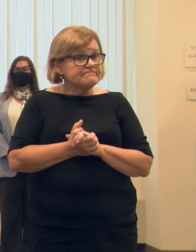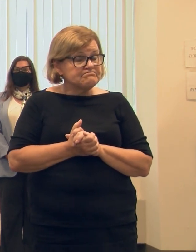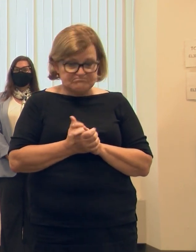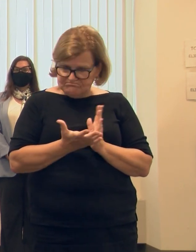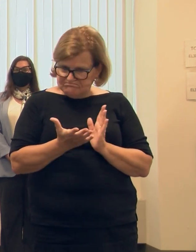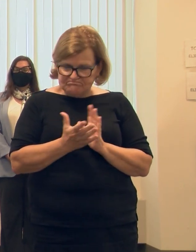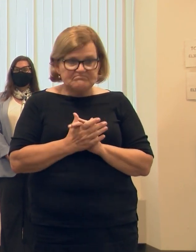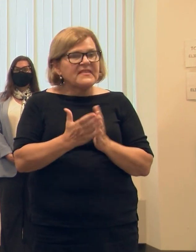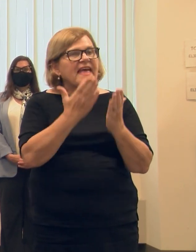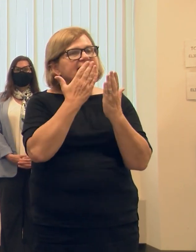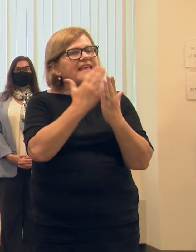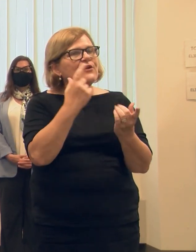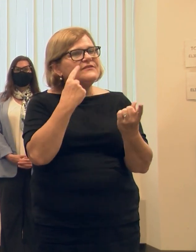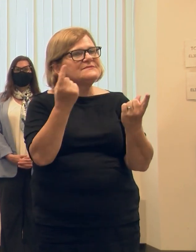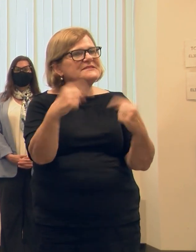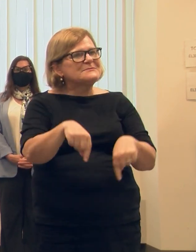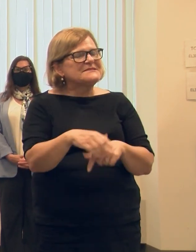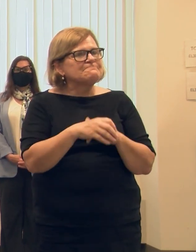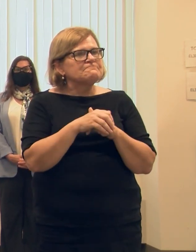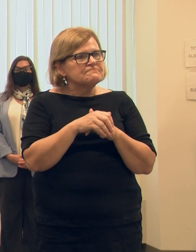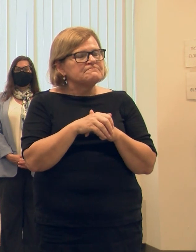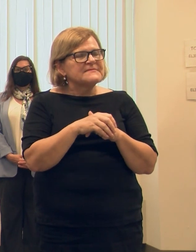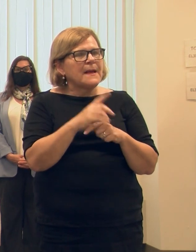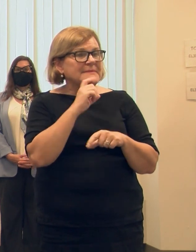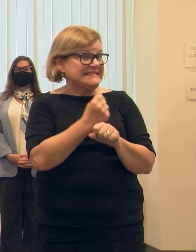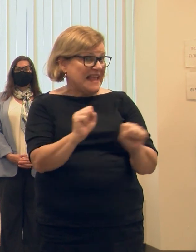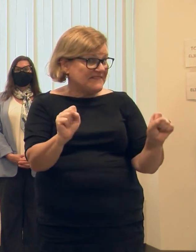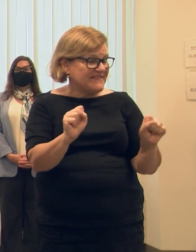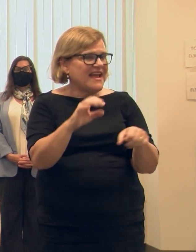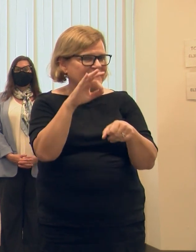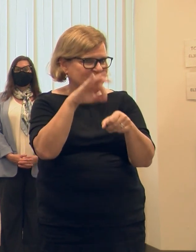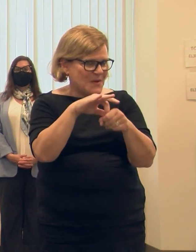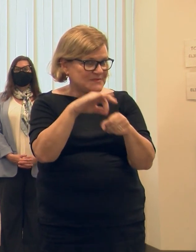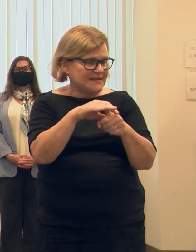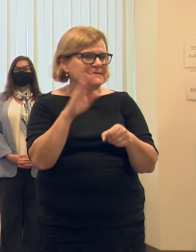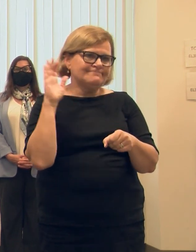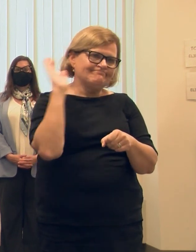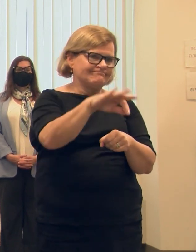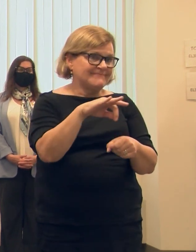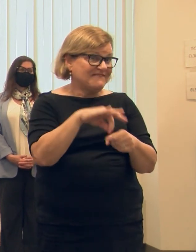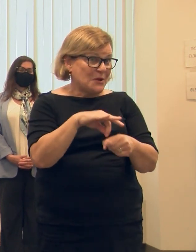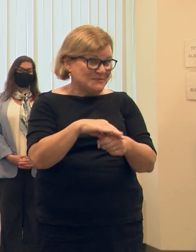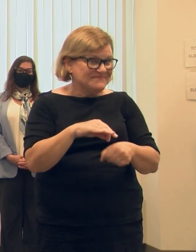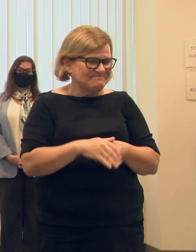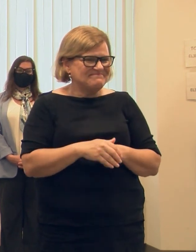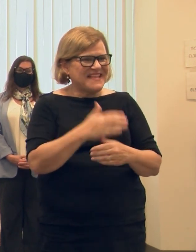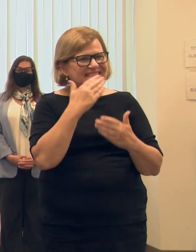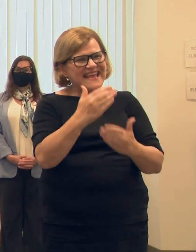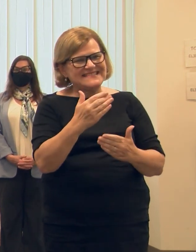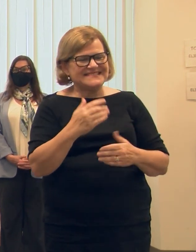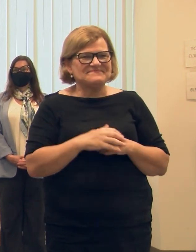All right. I want to thank you all for being here. Stay safe and vote, vote, vote. Thanks everybody.